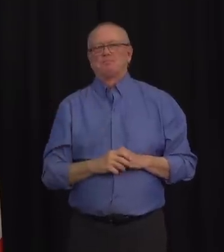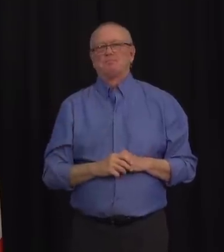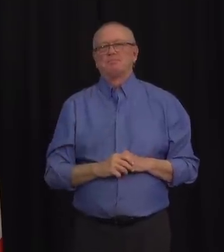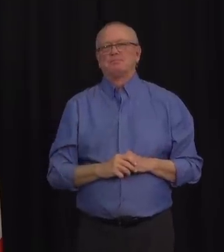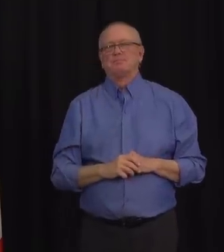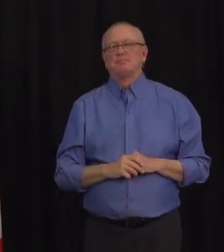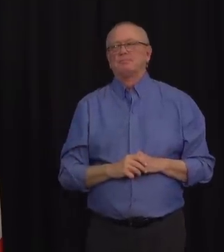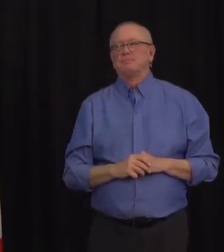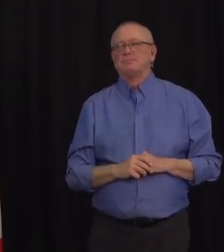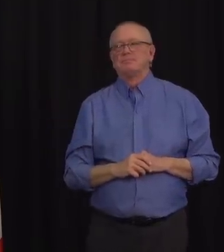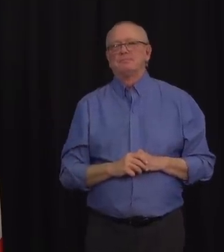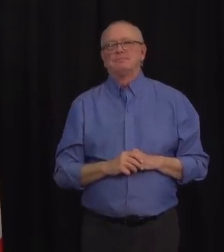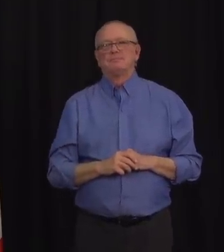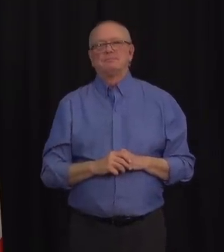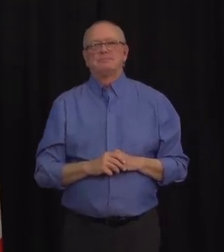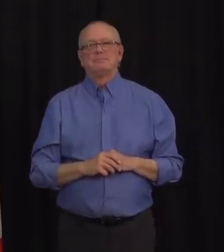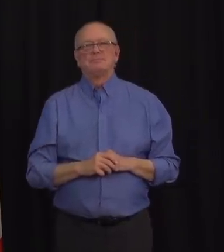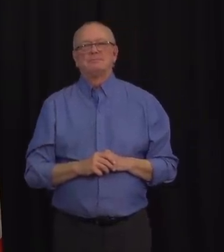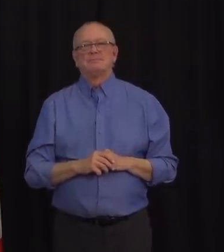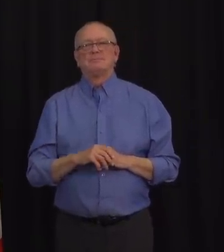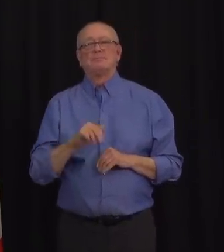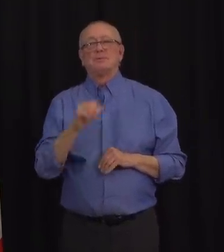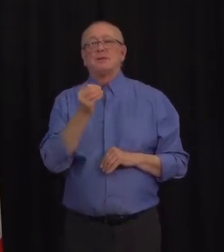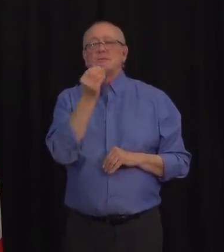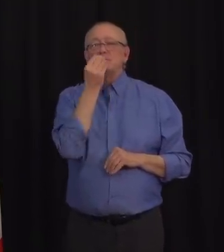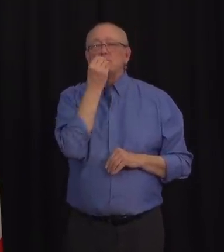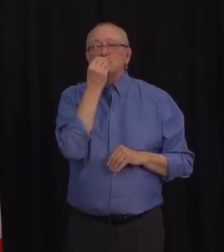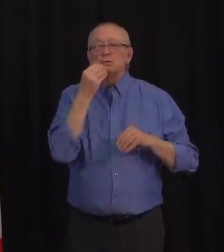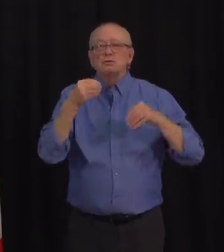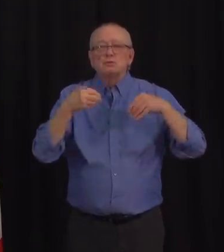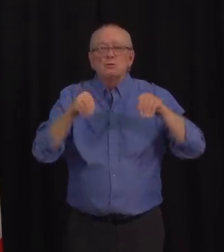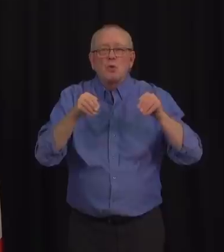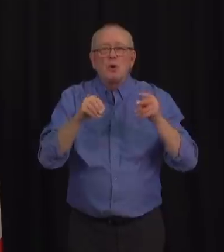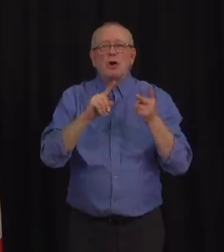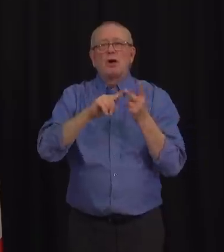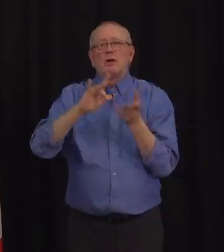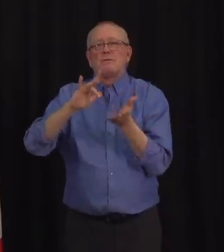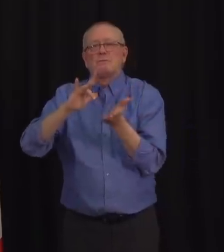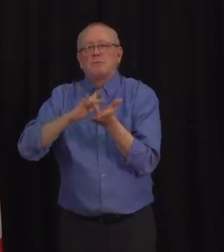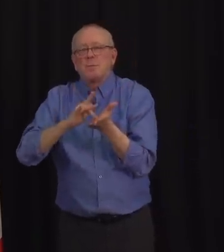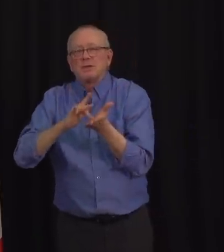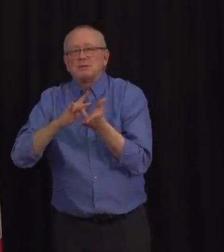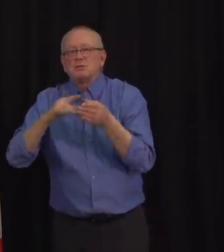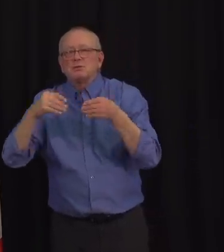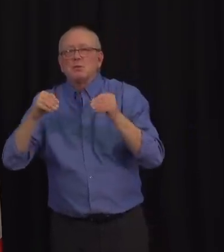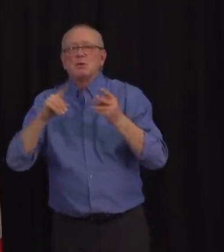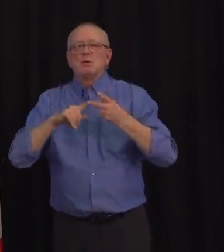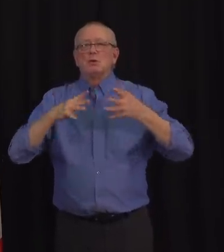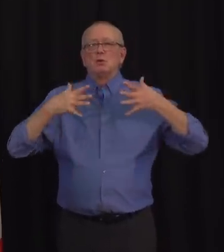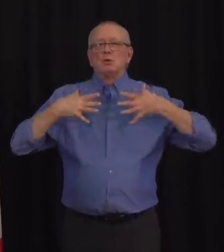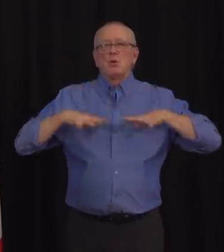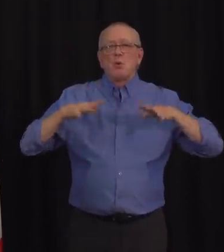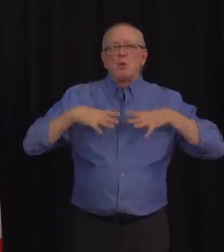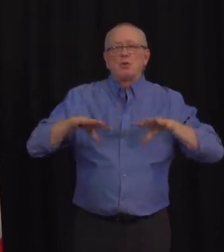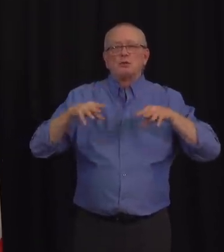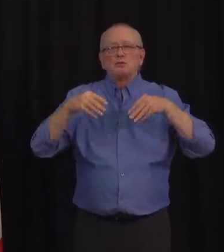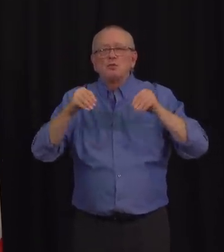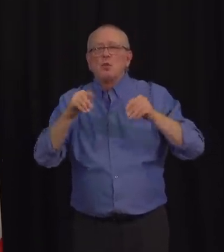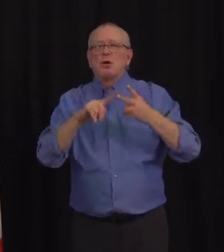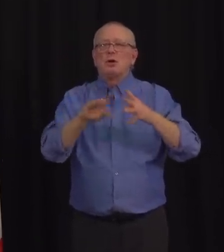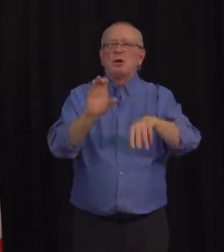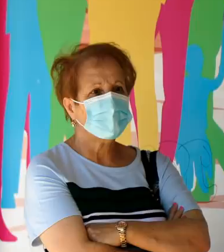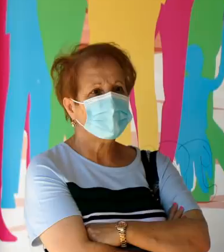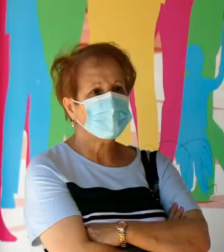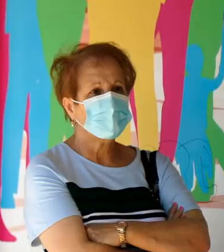This includes grocery stores, pharmacies, clothing stores, computer and technology stores, hardware and